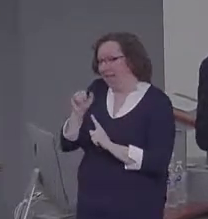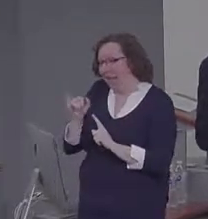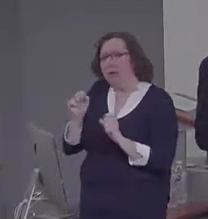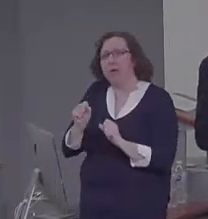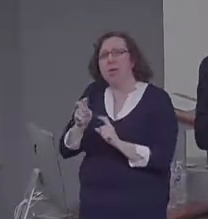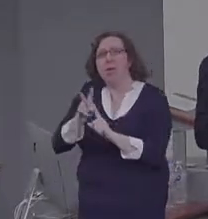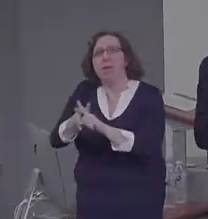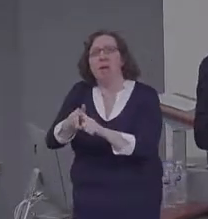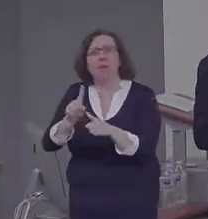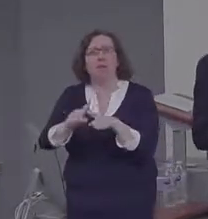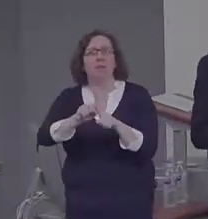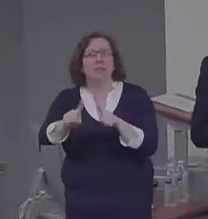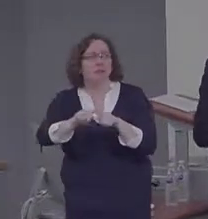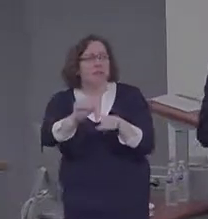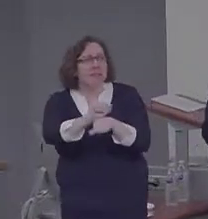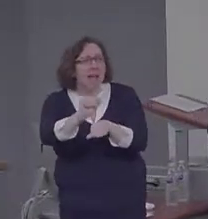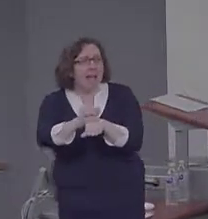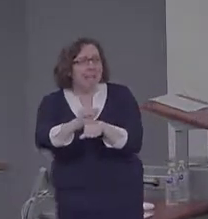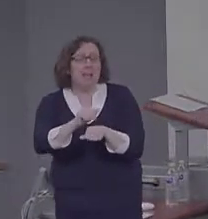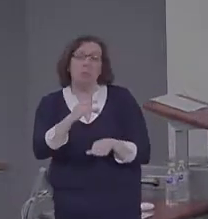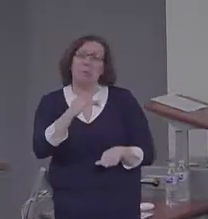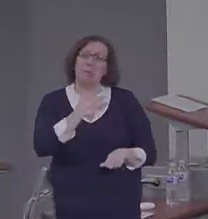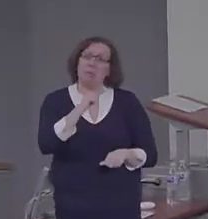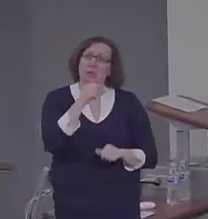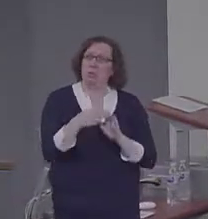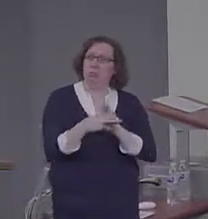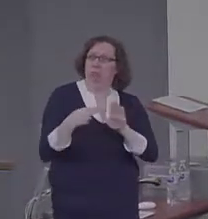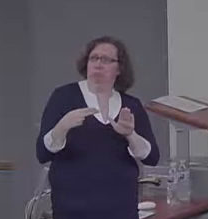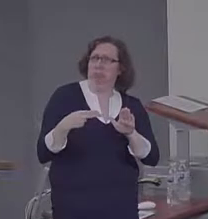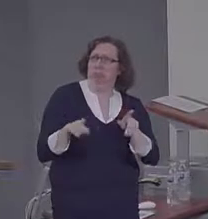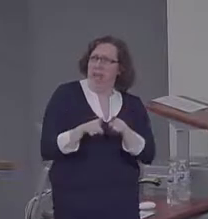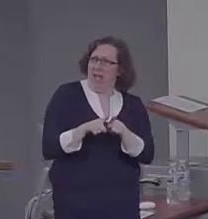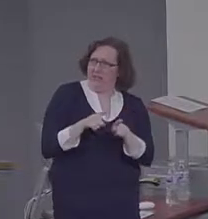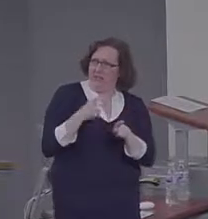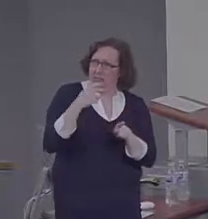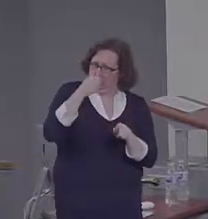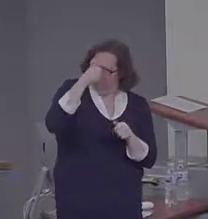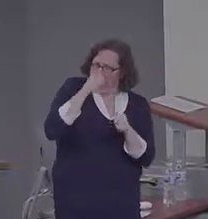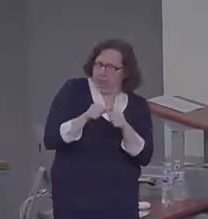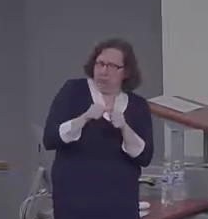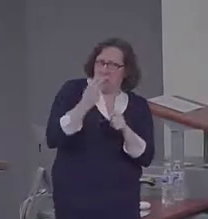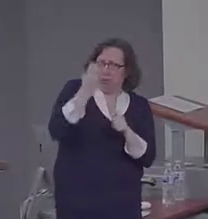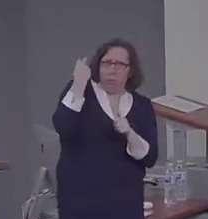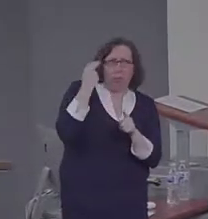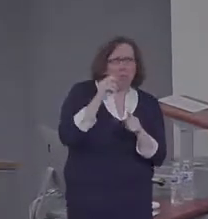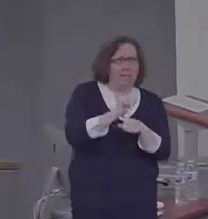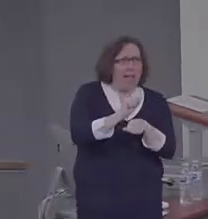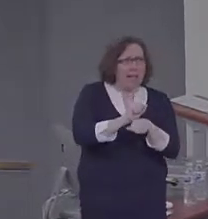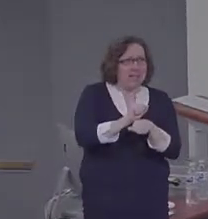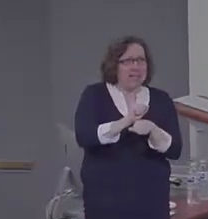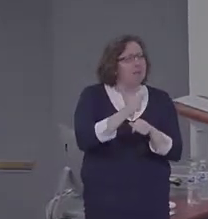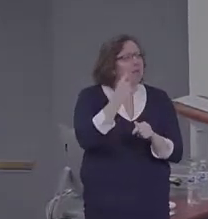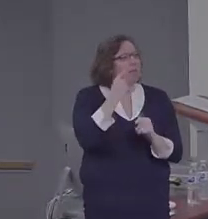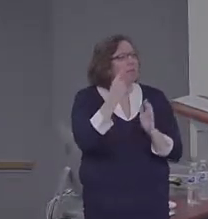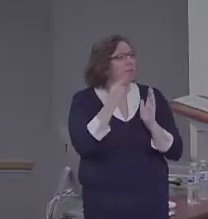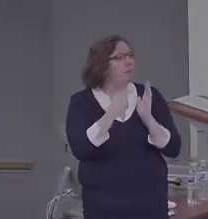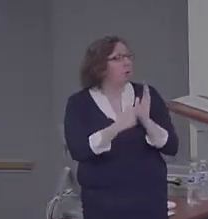characterize as episodic memory tasks, we don't think of as memory tasks, but might, like imagining a future experience, benefit